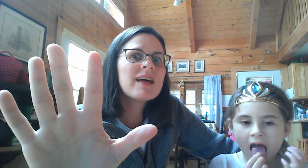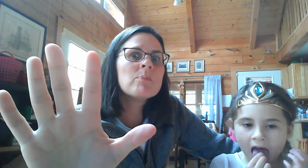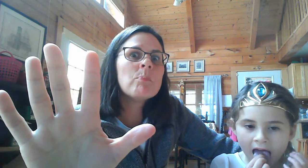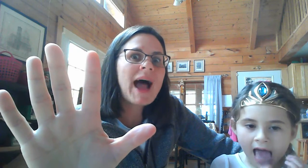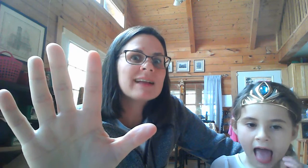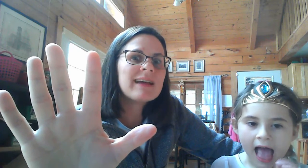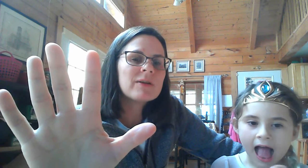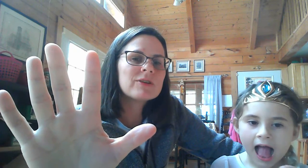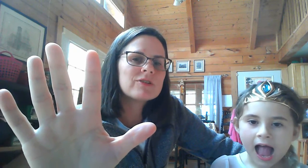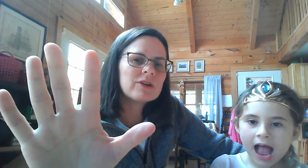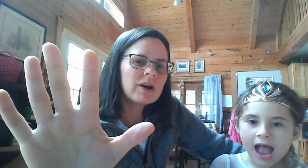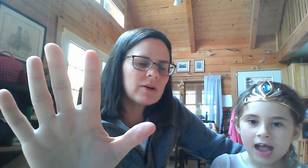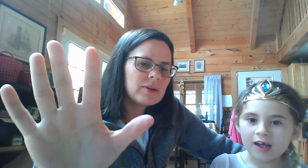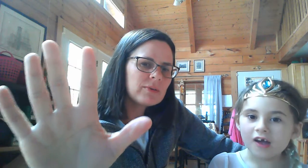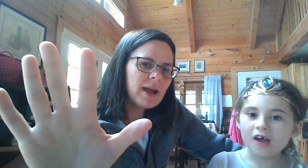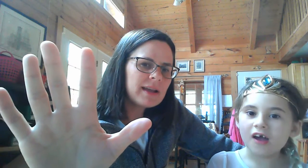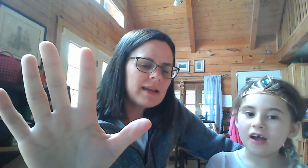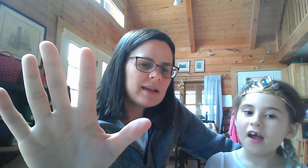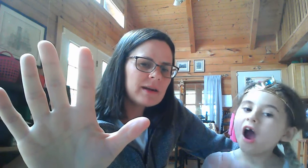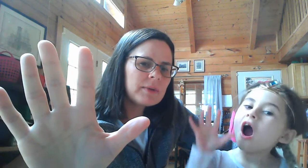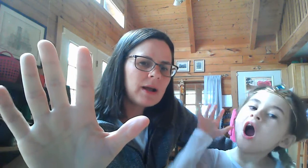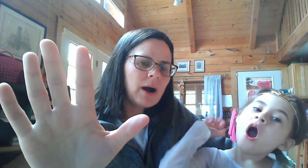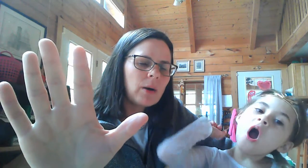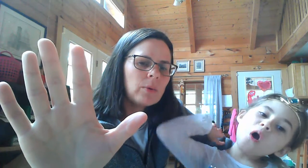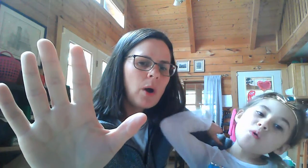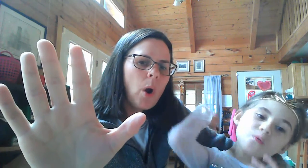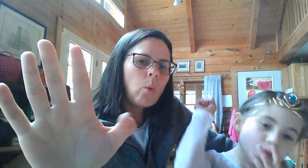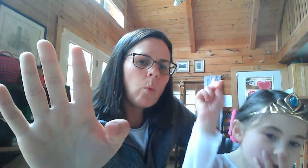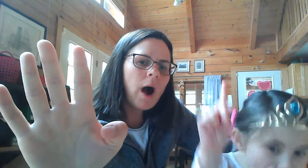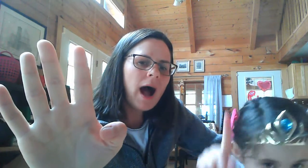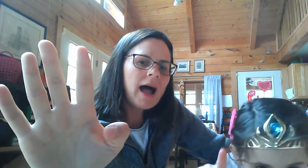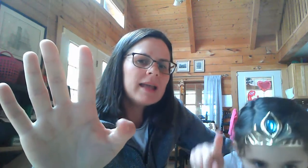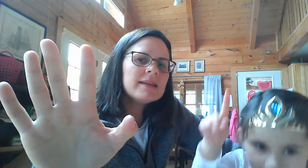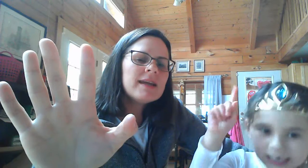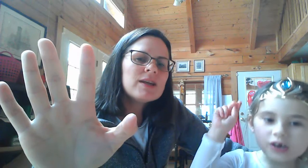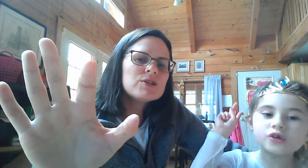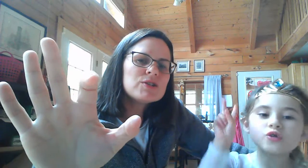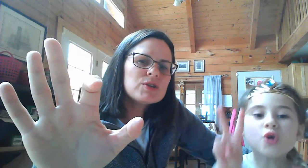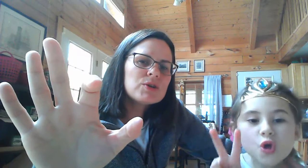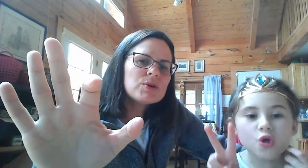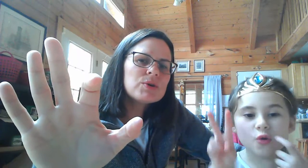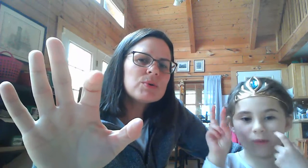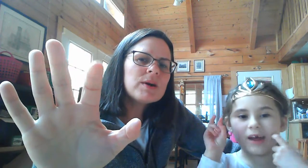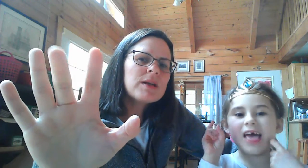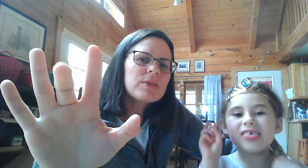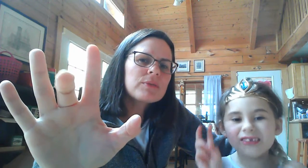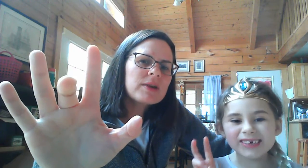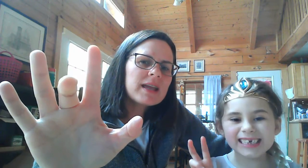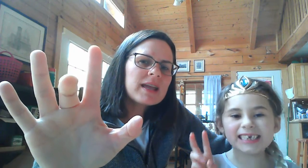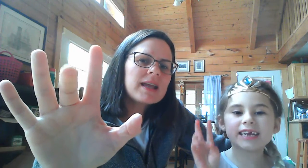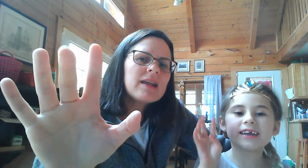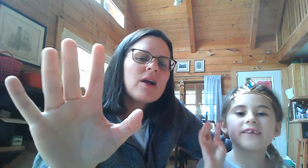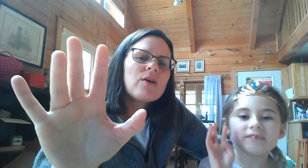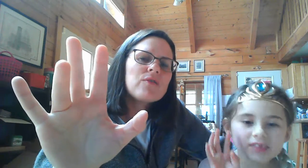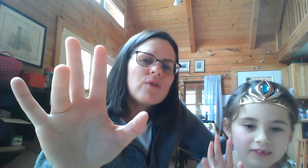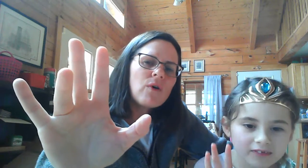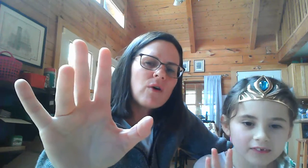then back down to zero. You ready? Here we go. One, two, three, four,